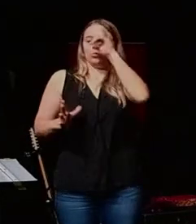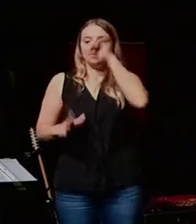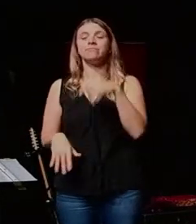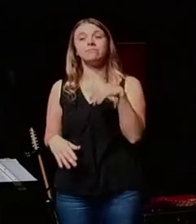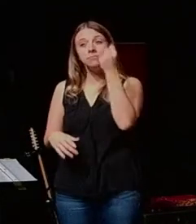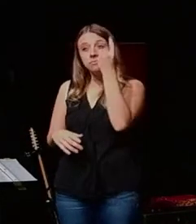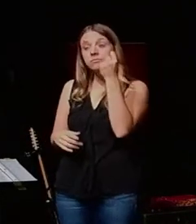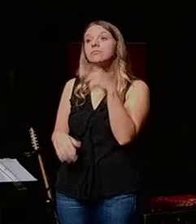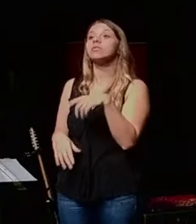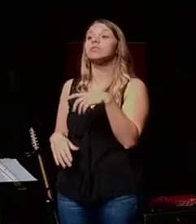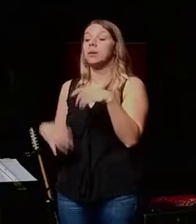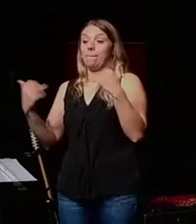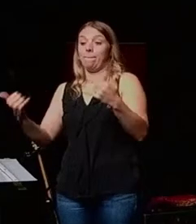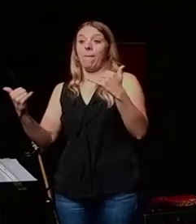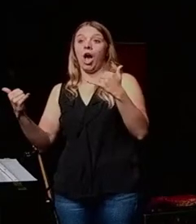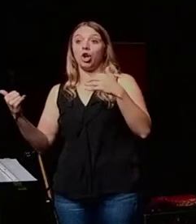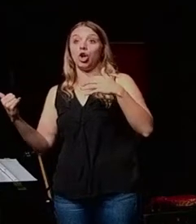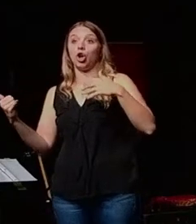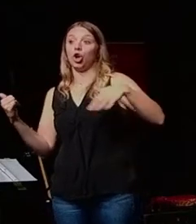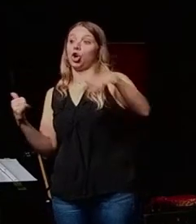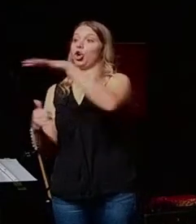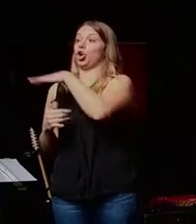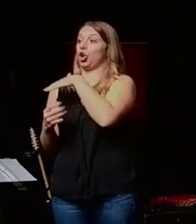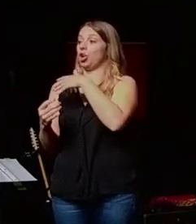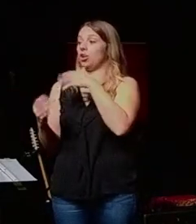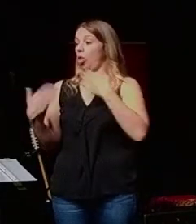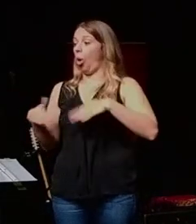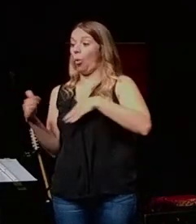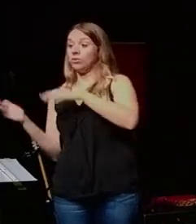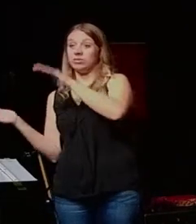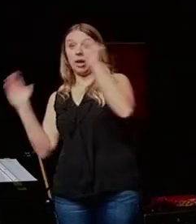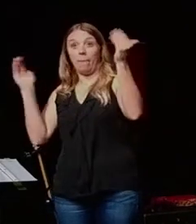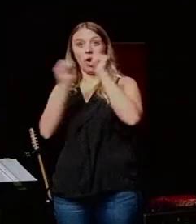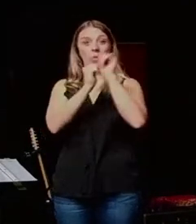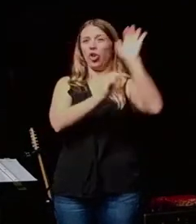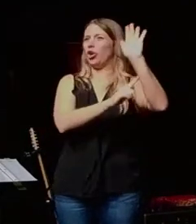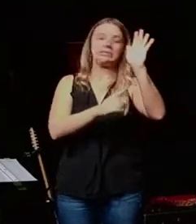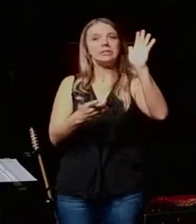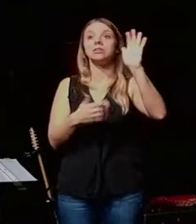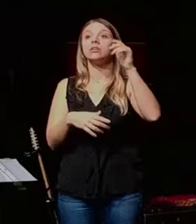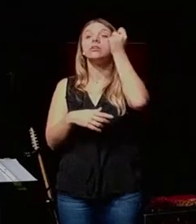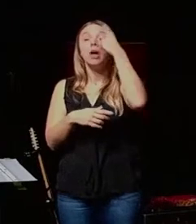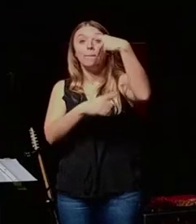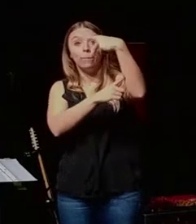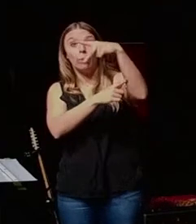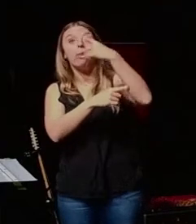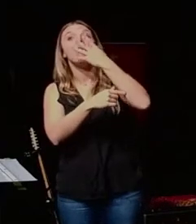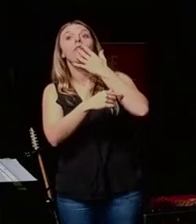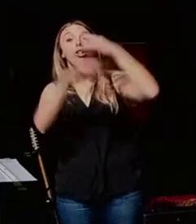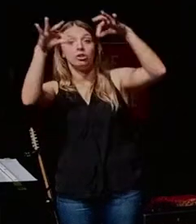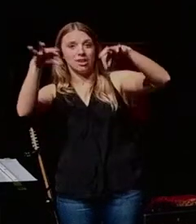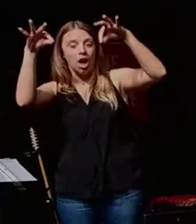clothing items in modern, in a modern context that would even compare. Because to create a purple dye, the purple dye